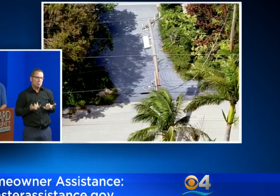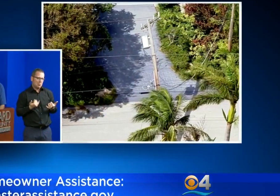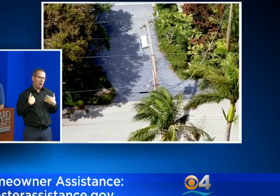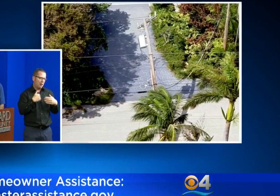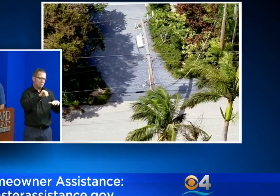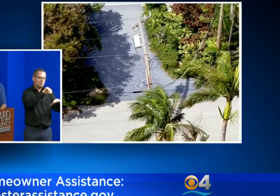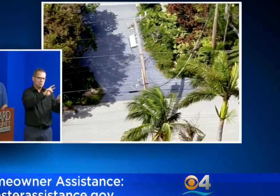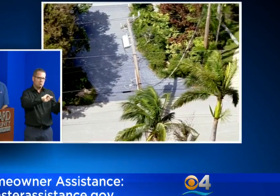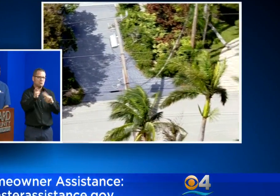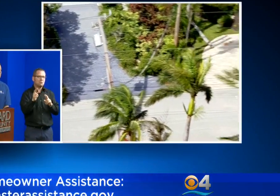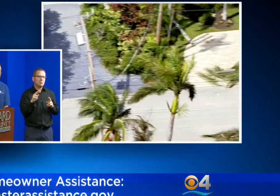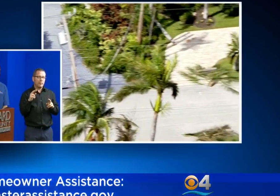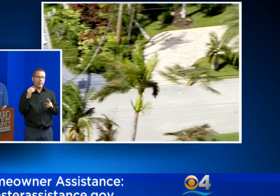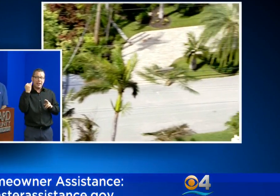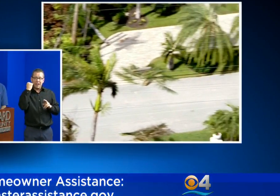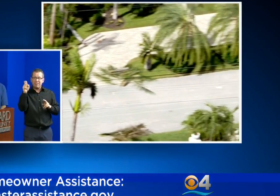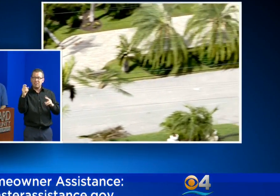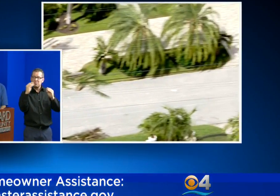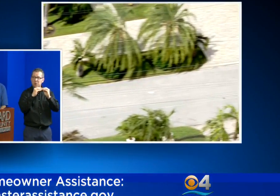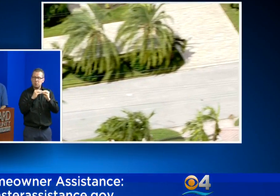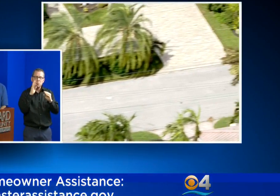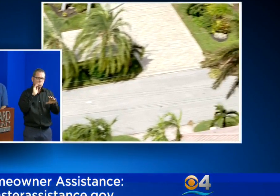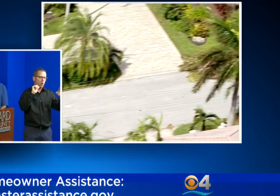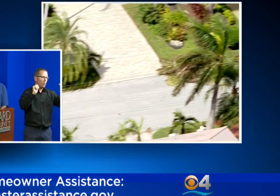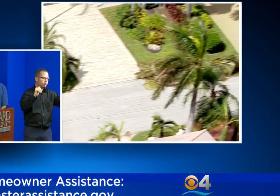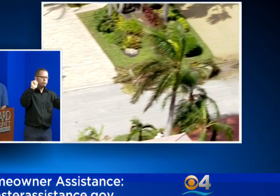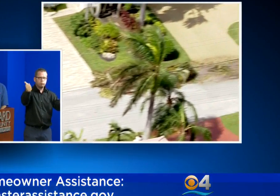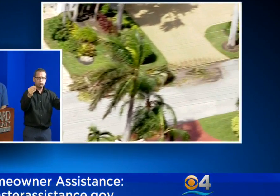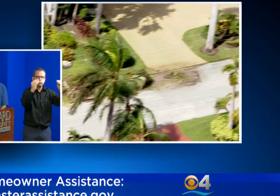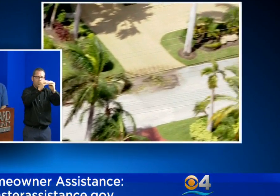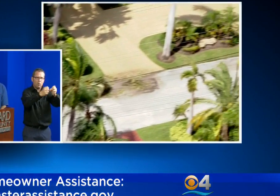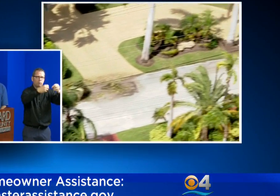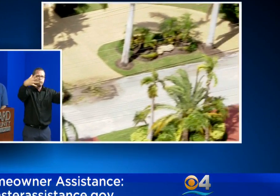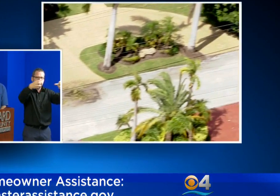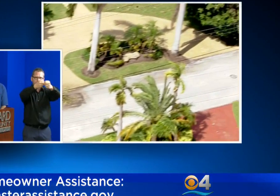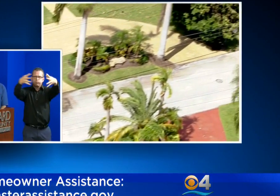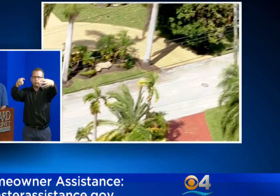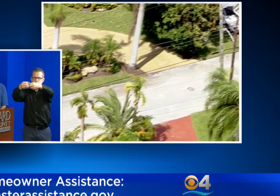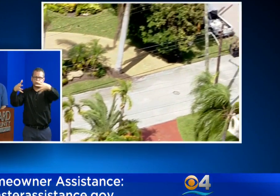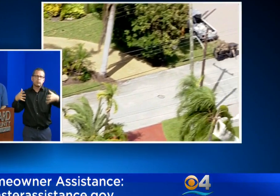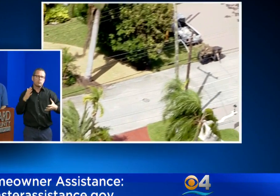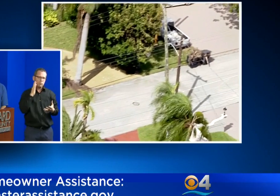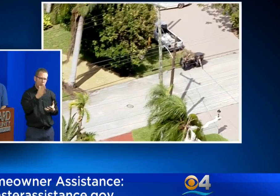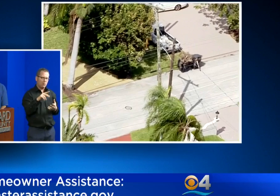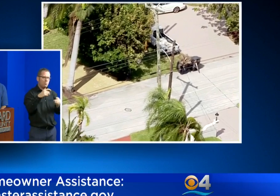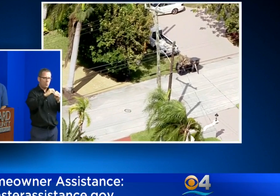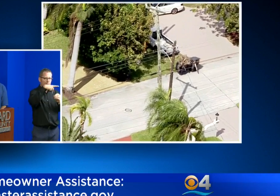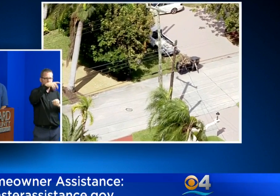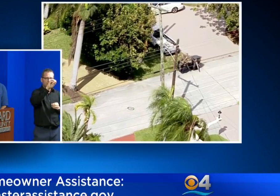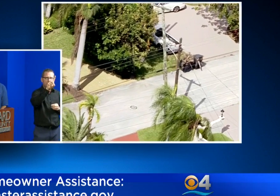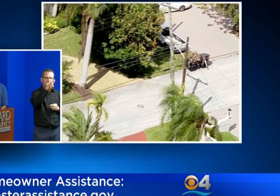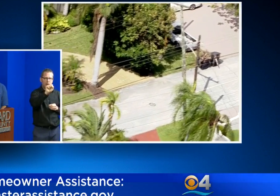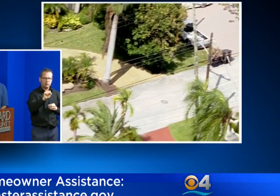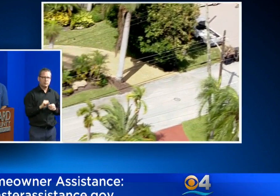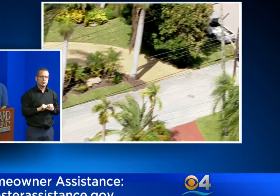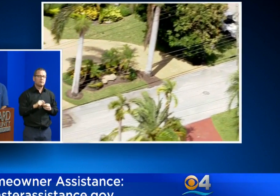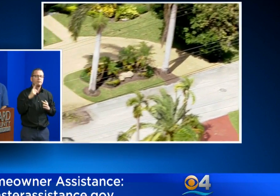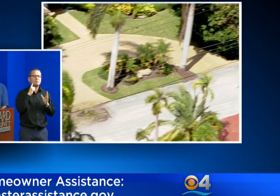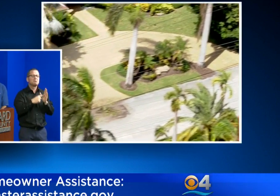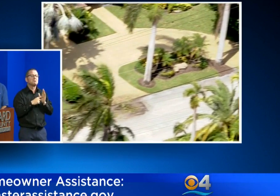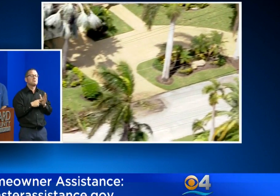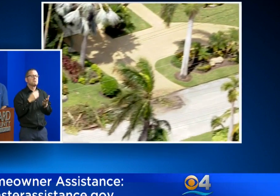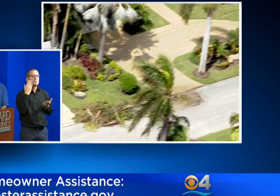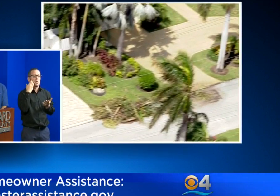being addressed by the business community. Pods will be established in areas that need them most. For example, we know that